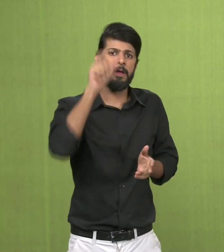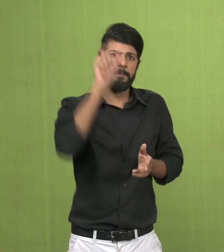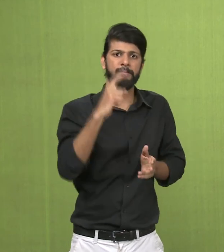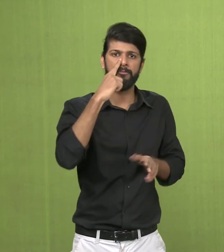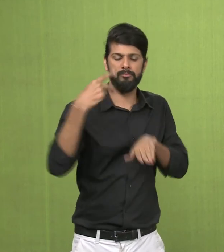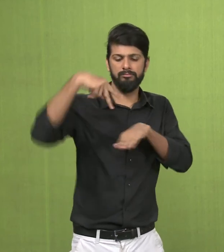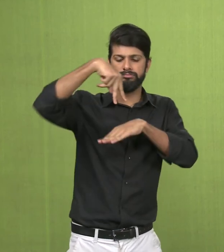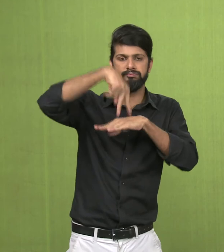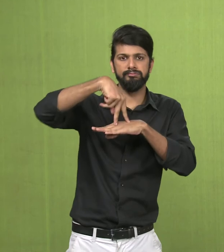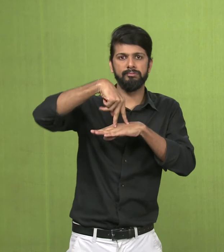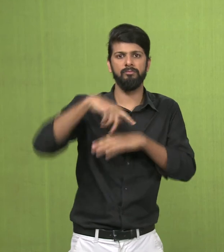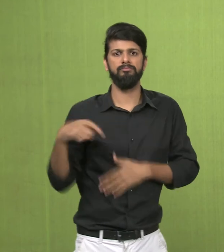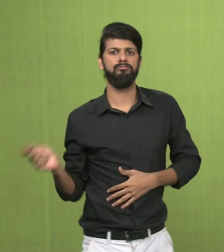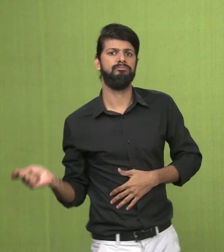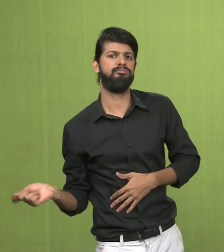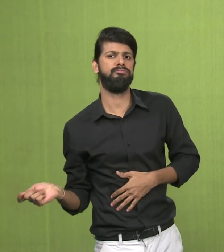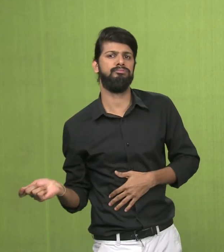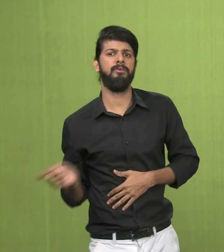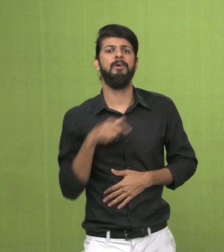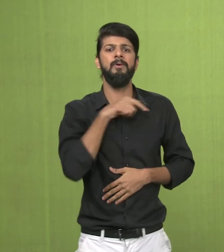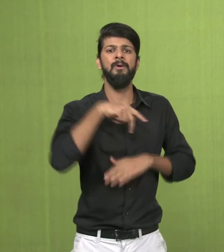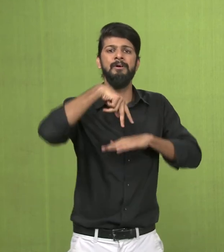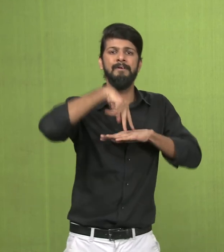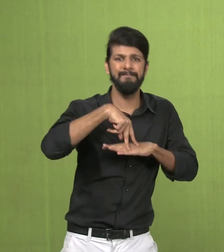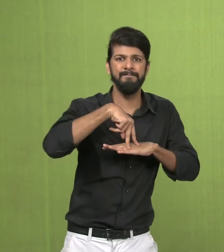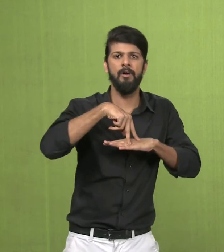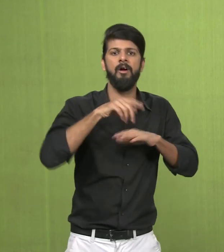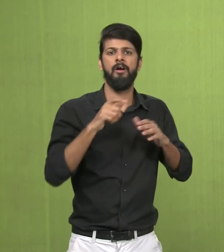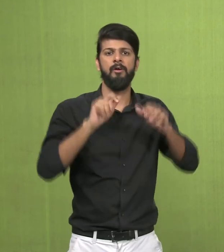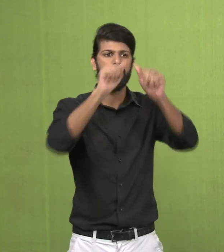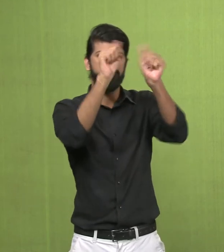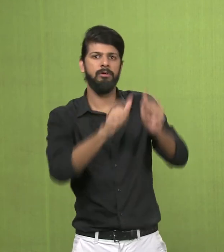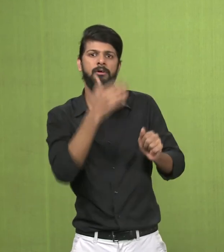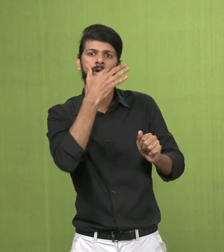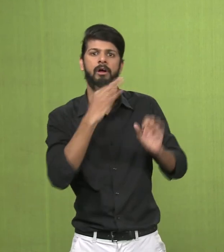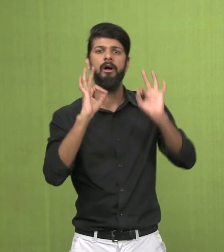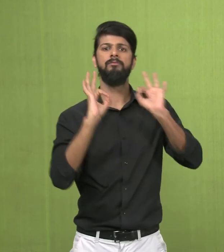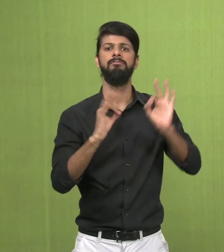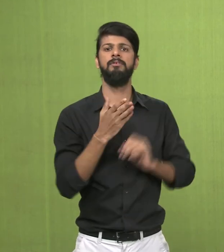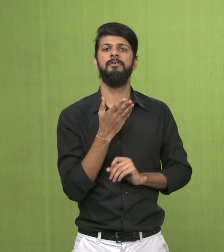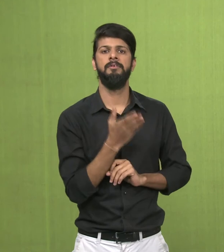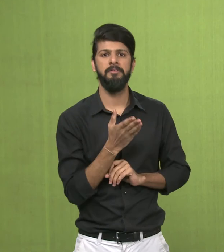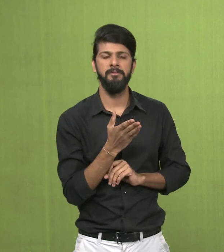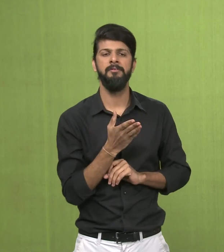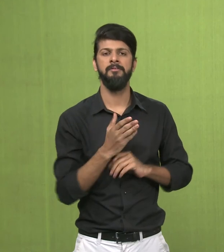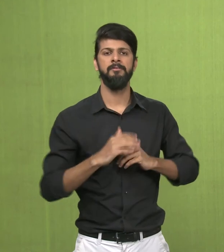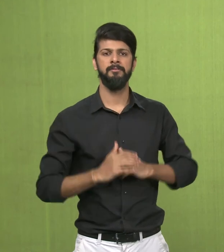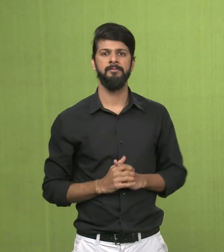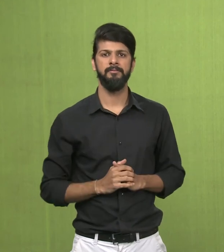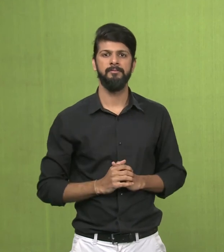While the Yakshi stands on top of the Yakshi. That is how the sculpture is depicted.